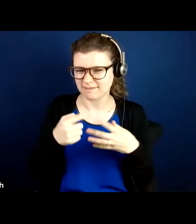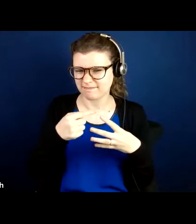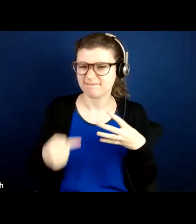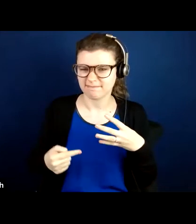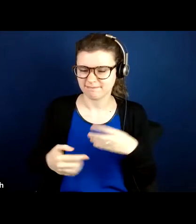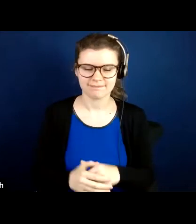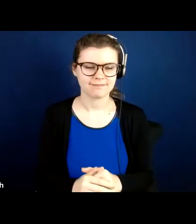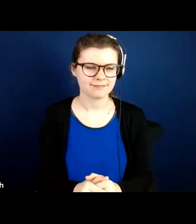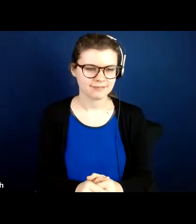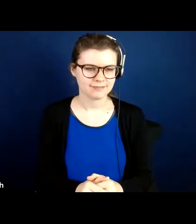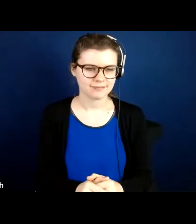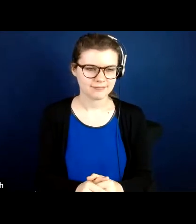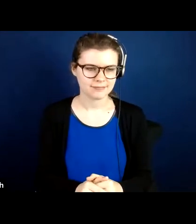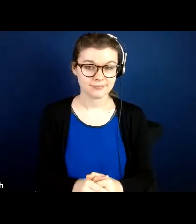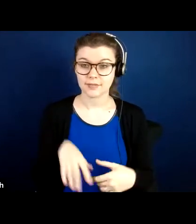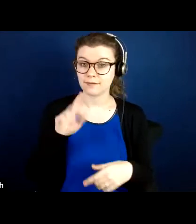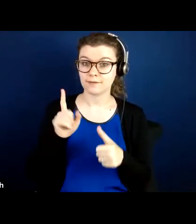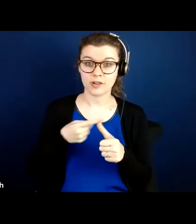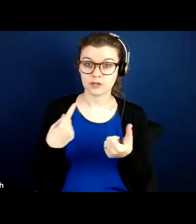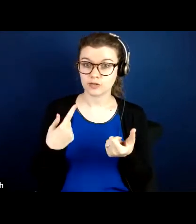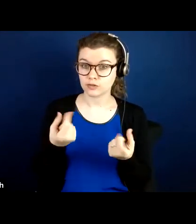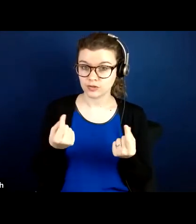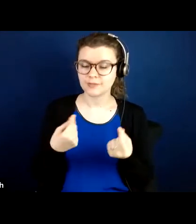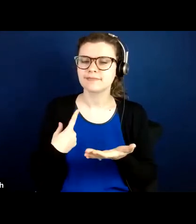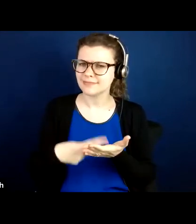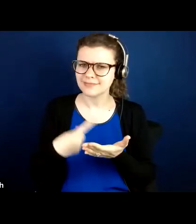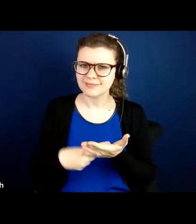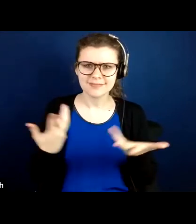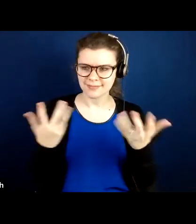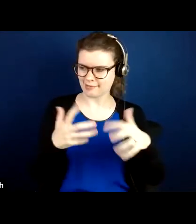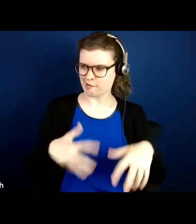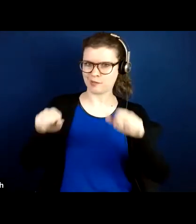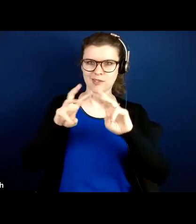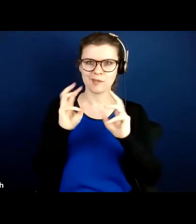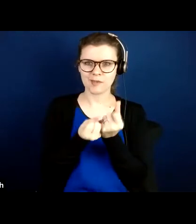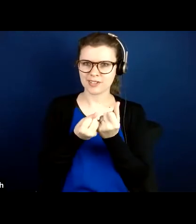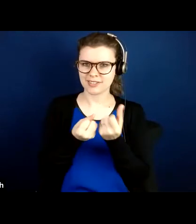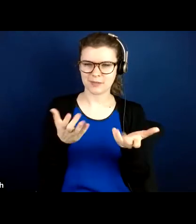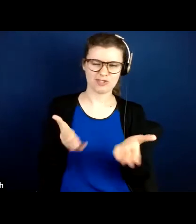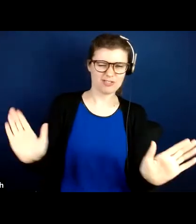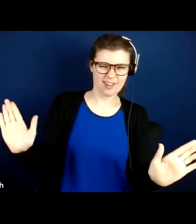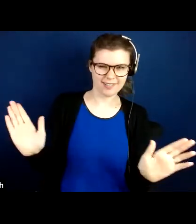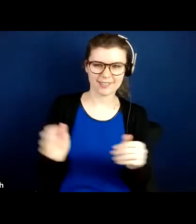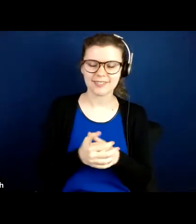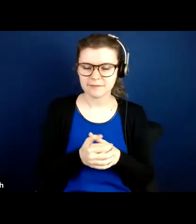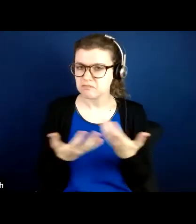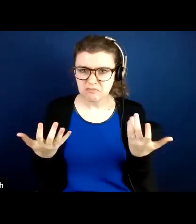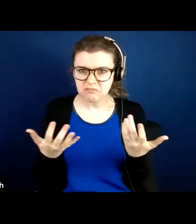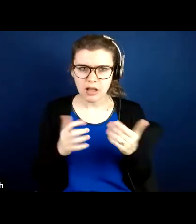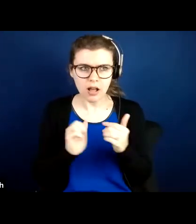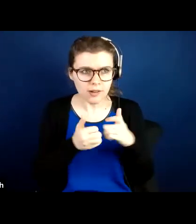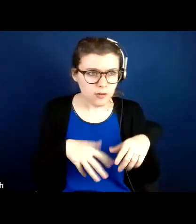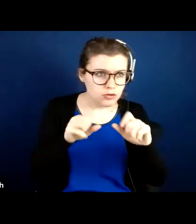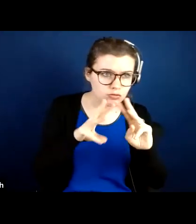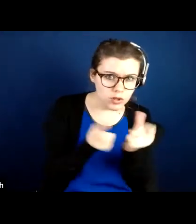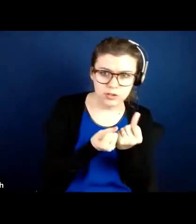So first, I wanted to talk a little bit more about just hosting workshops in general. So how does it work? What does it